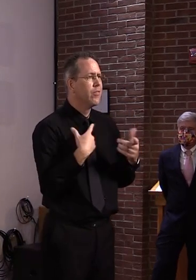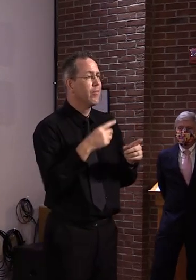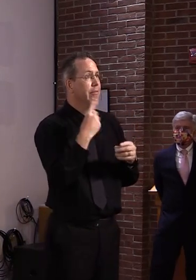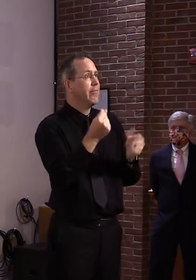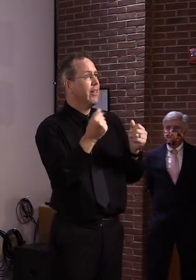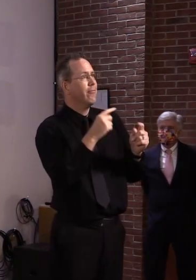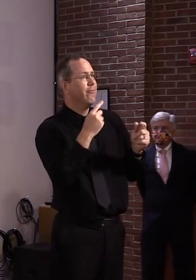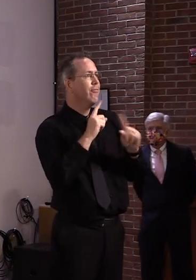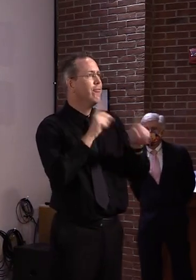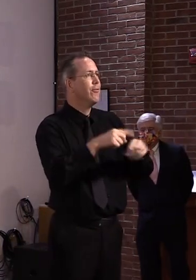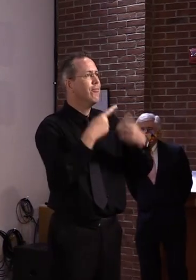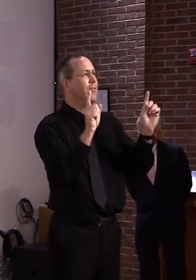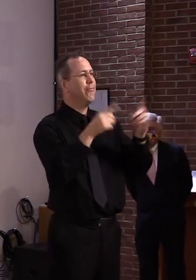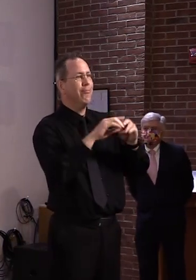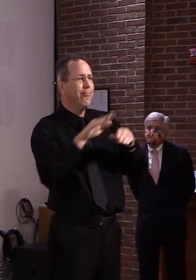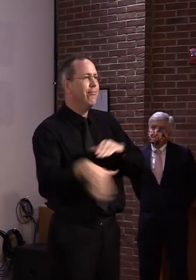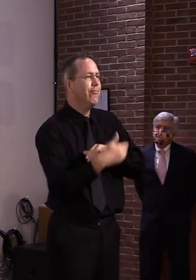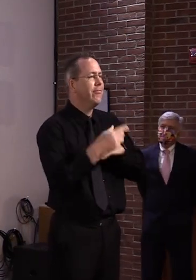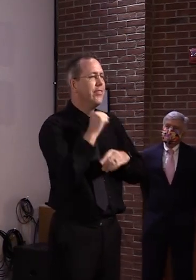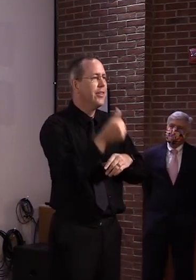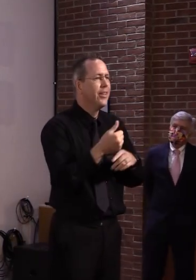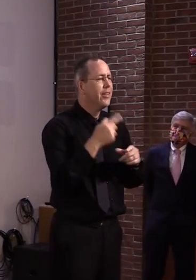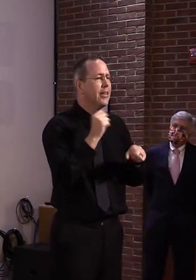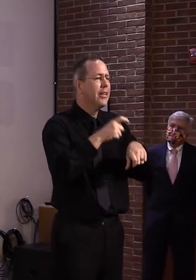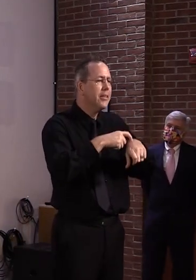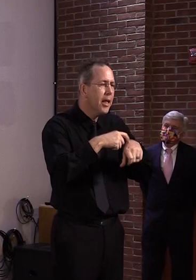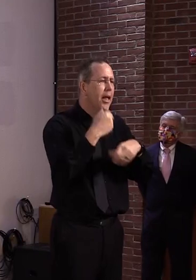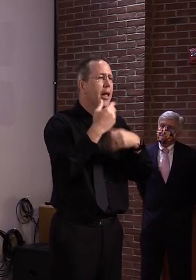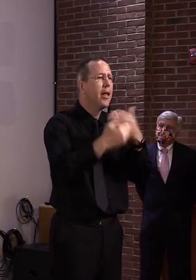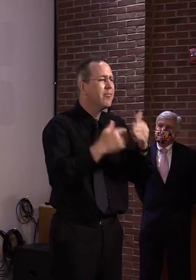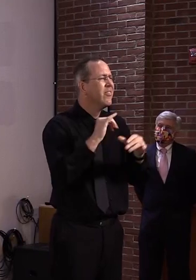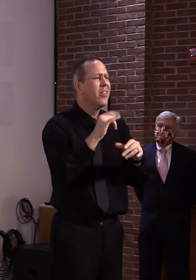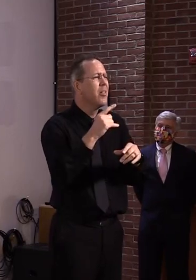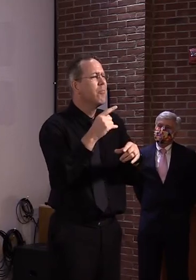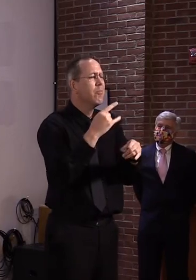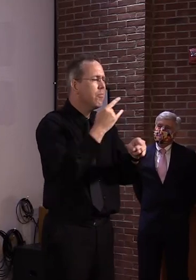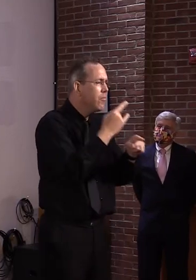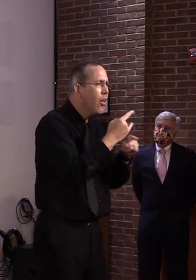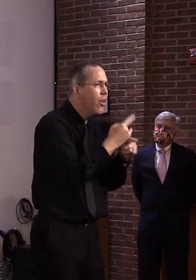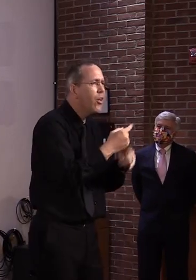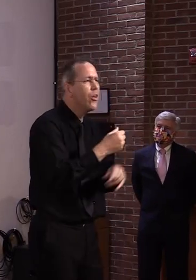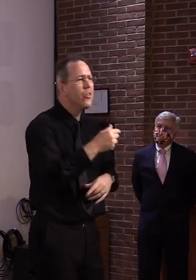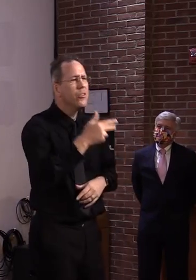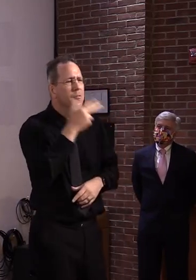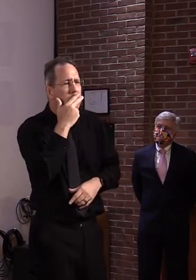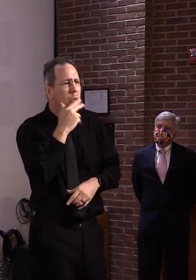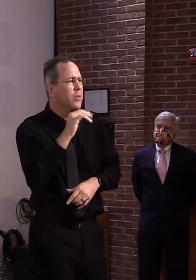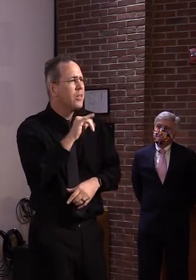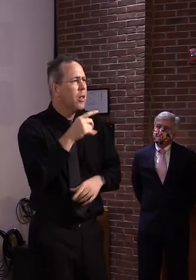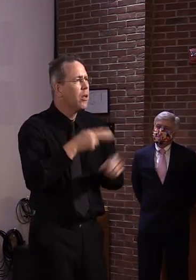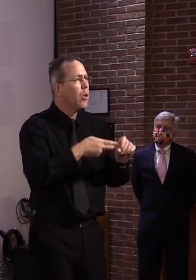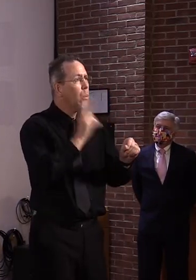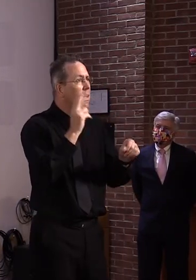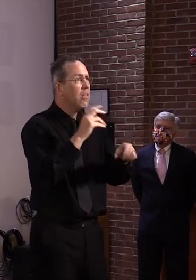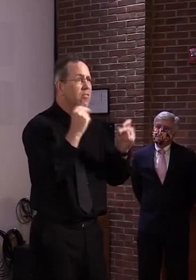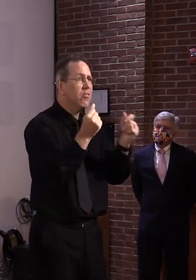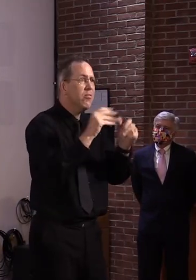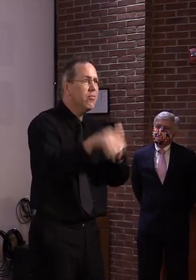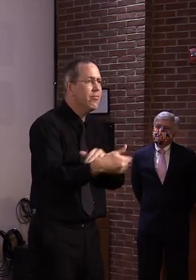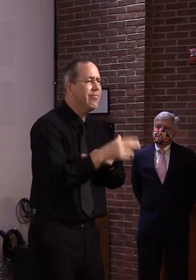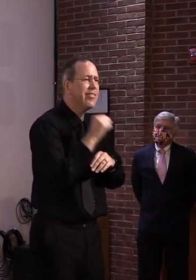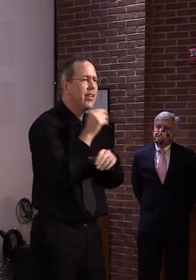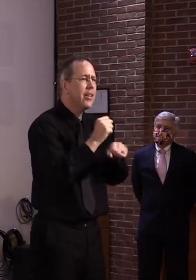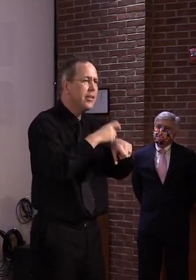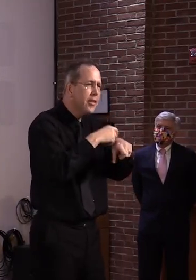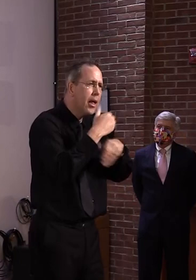none of those other behaviors generally are going to cause you to be significantly impaired